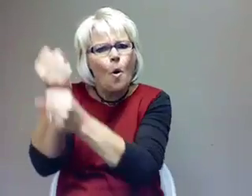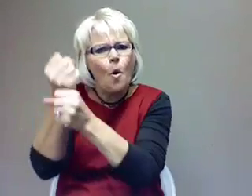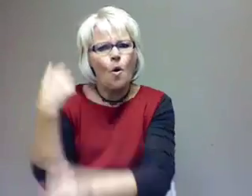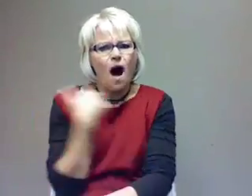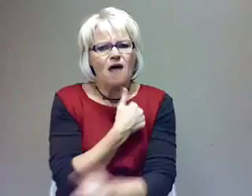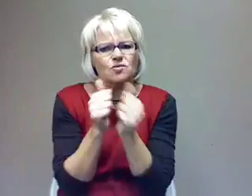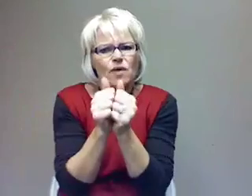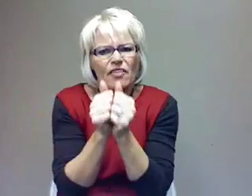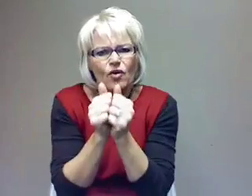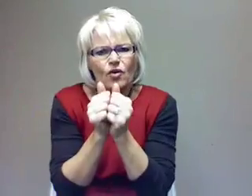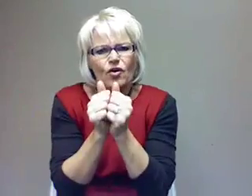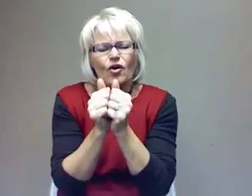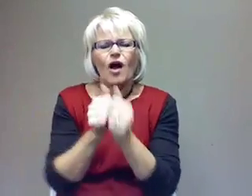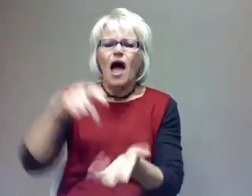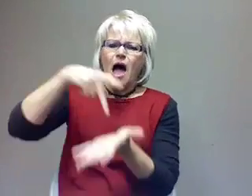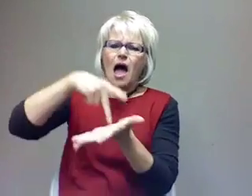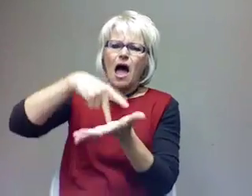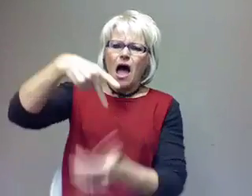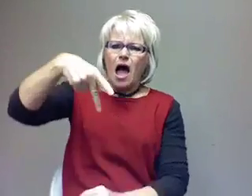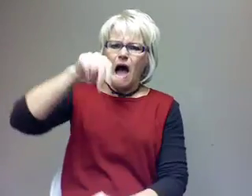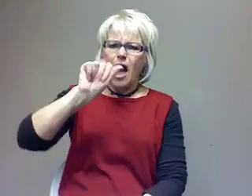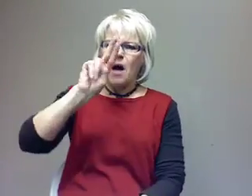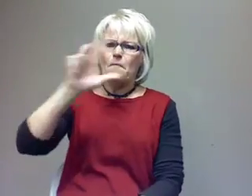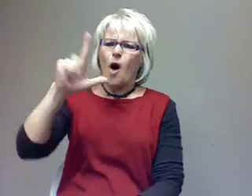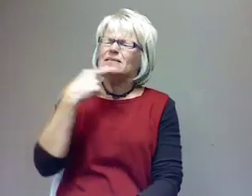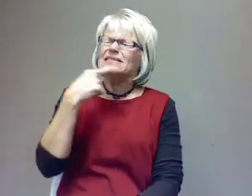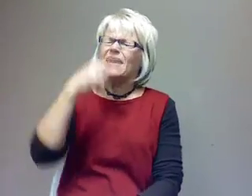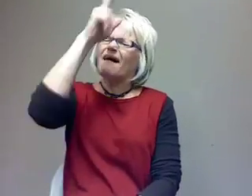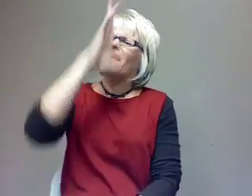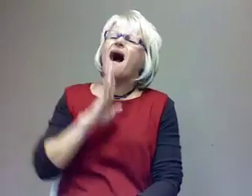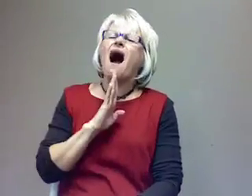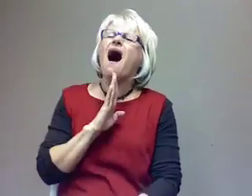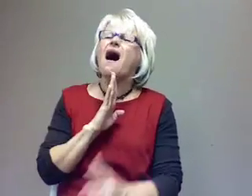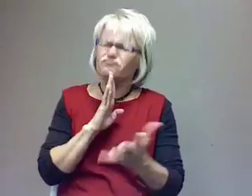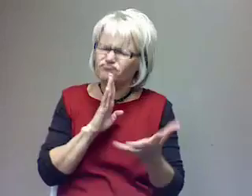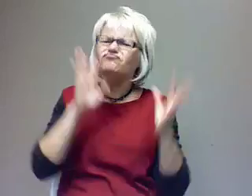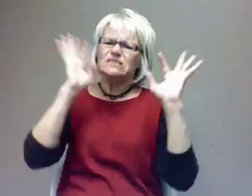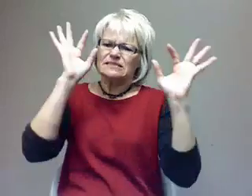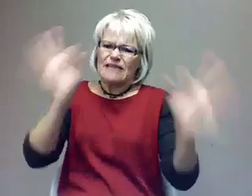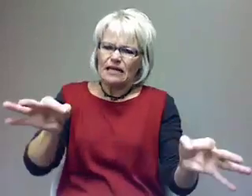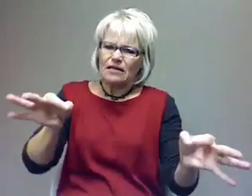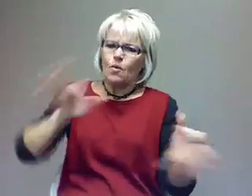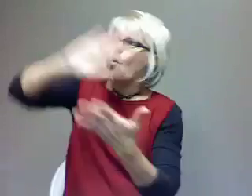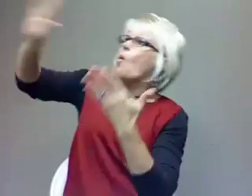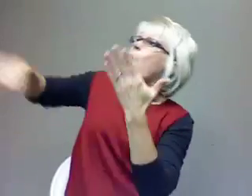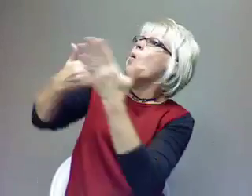was pleased to have all His fullness dwell in Christ and through Christ to reconcile